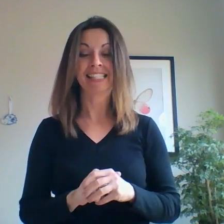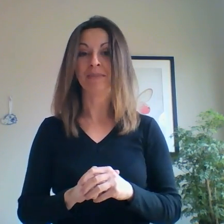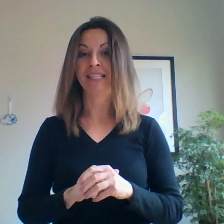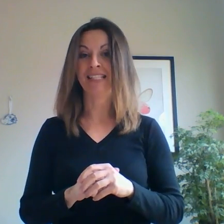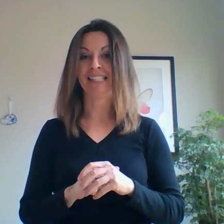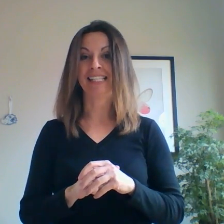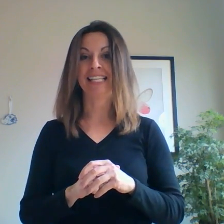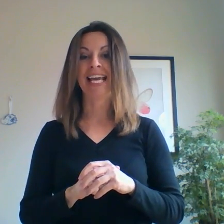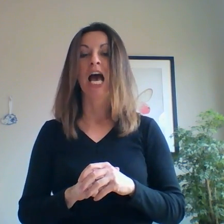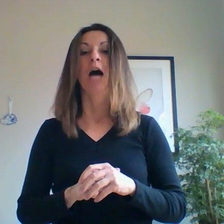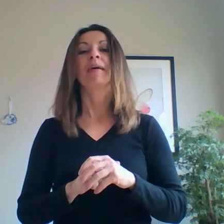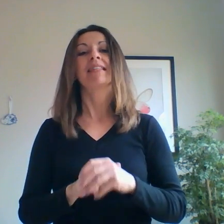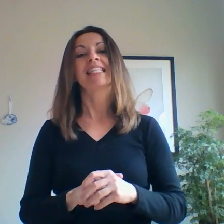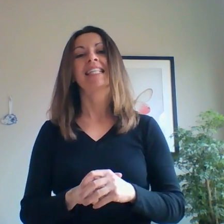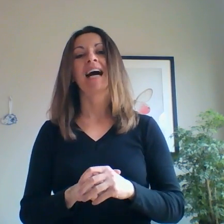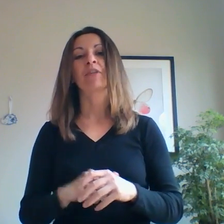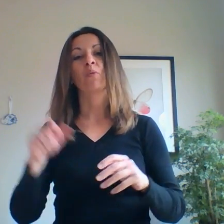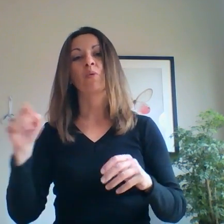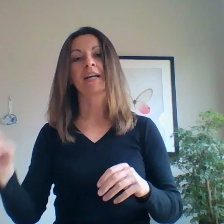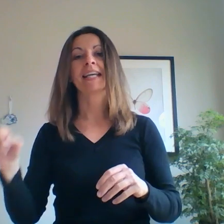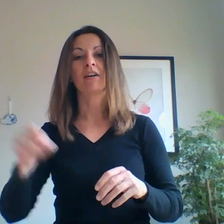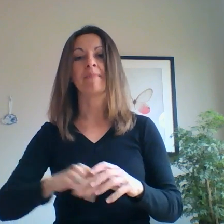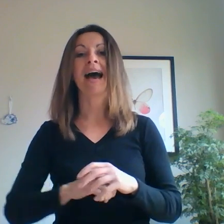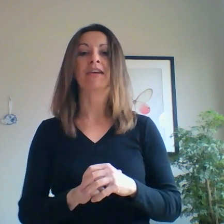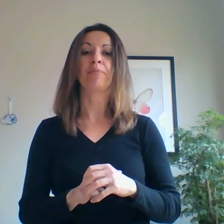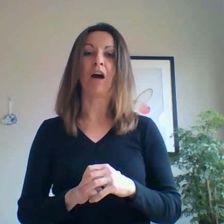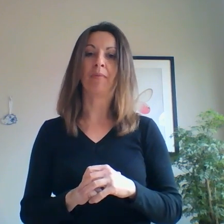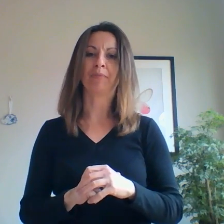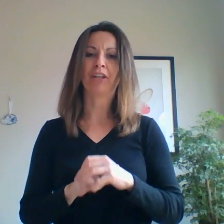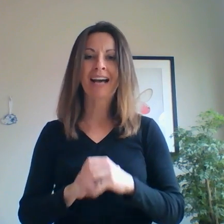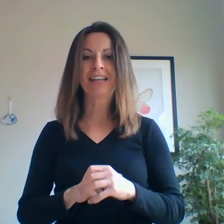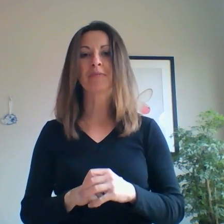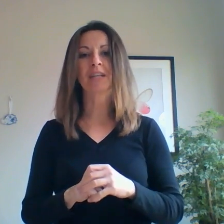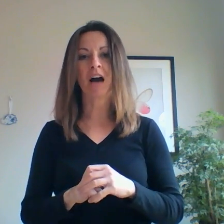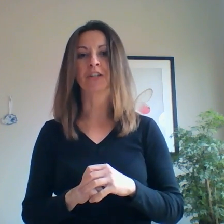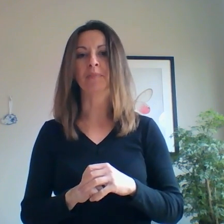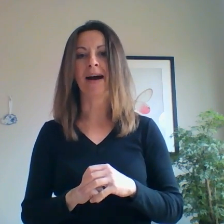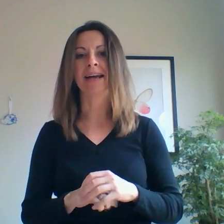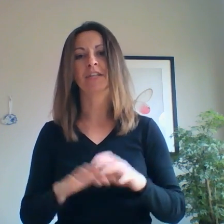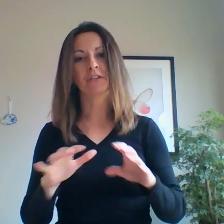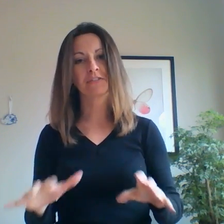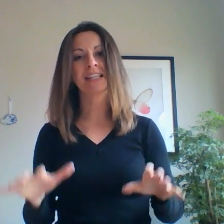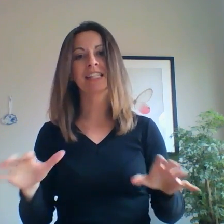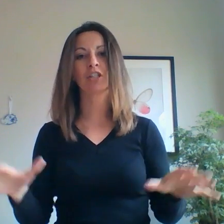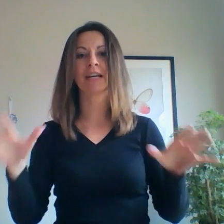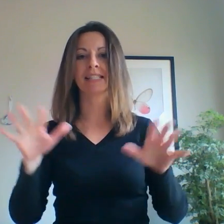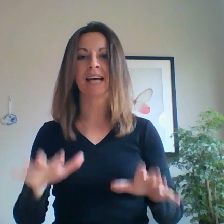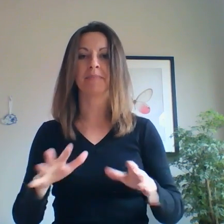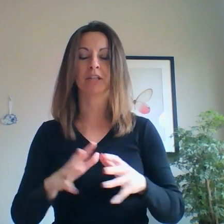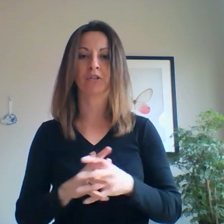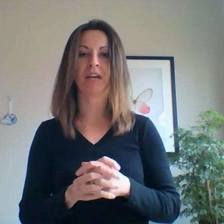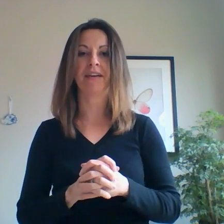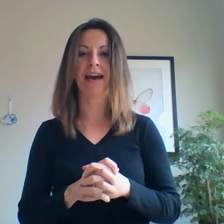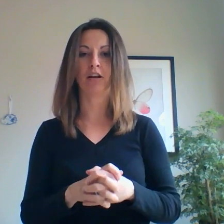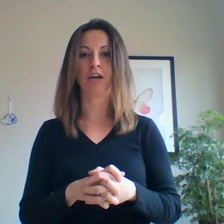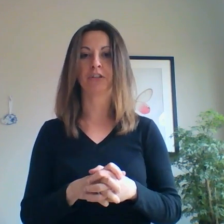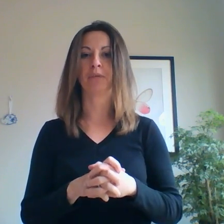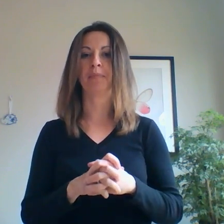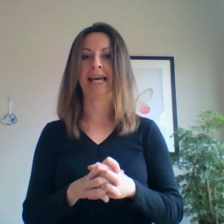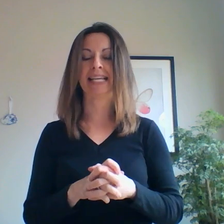same intensity but this time you're working on a math problem. You're kind of preoccupied and you're feeling stressed out because you have had a lot on your plate